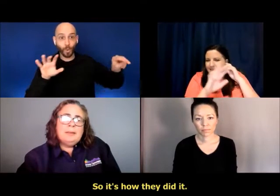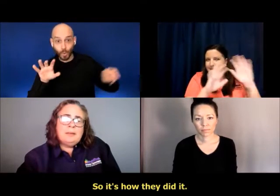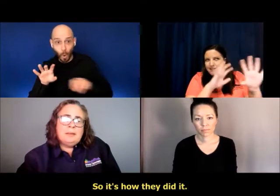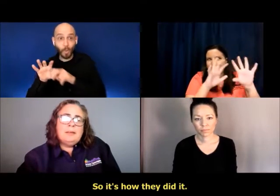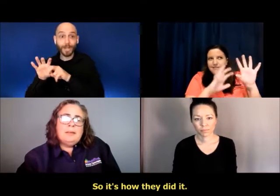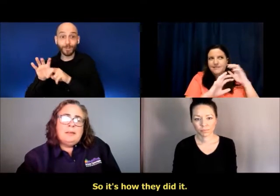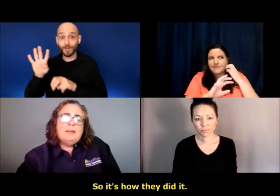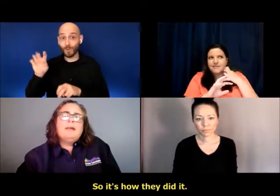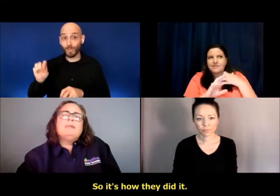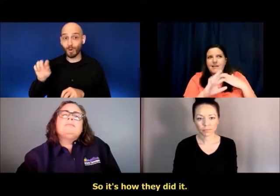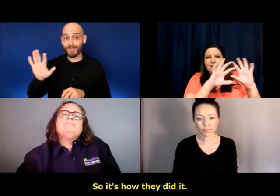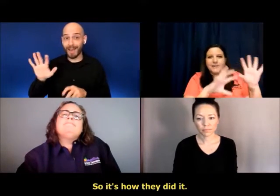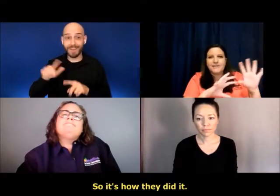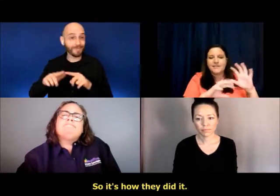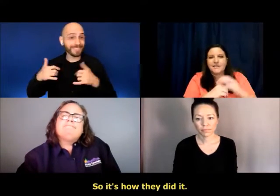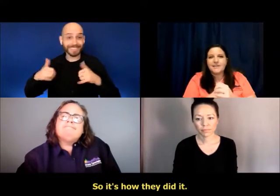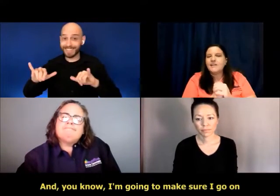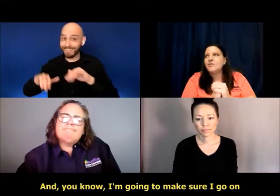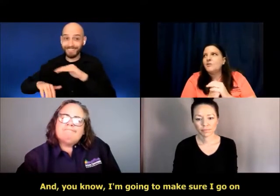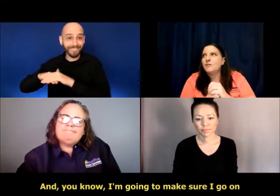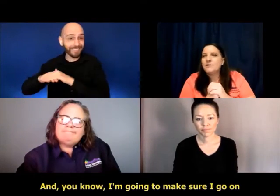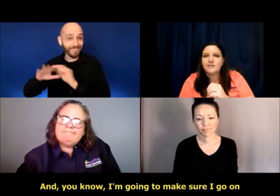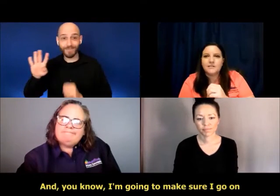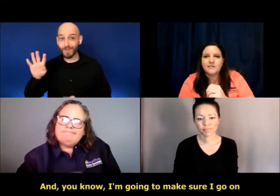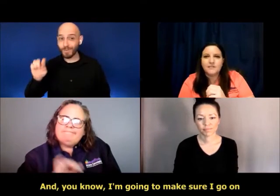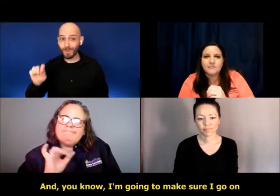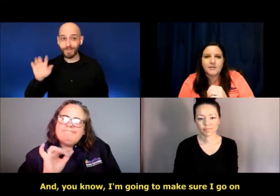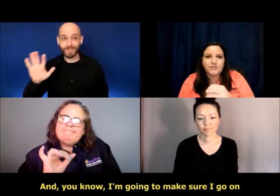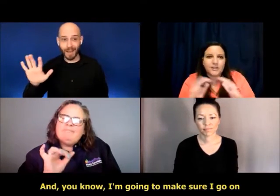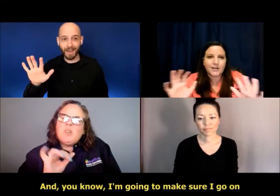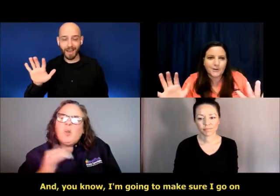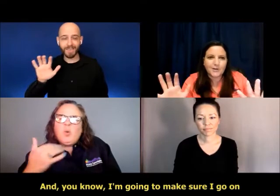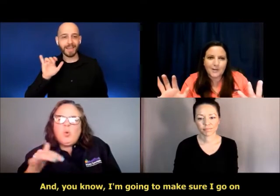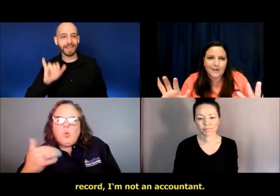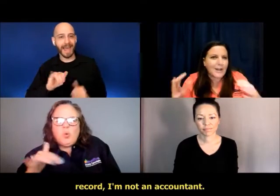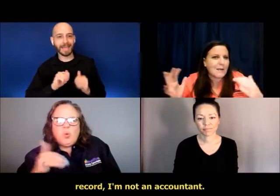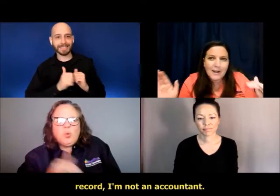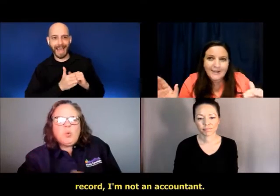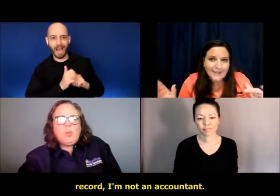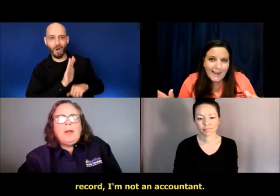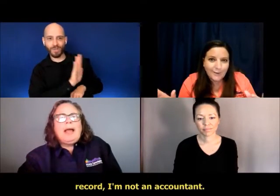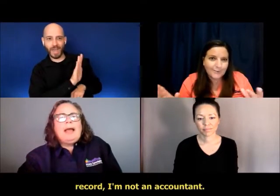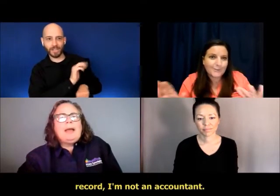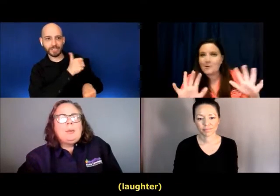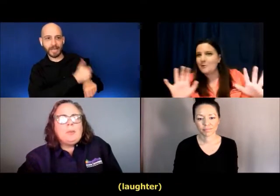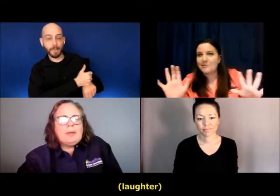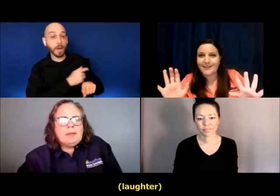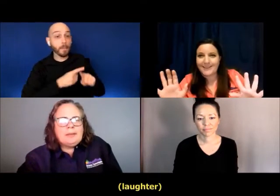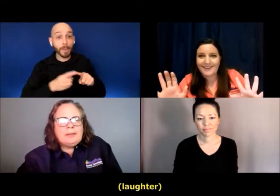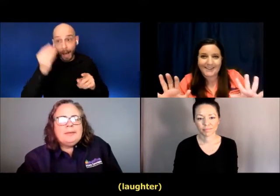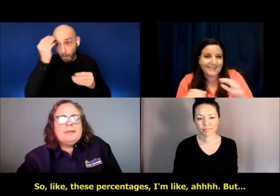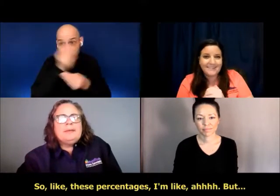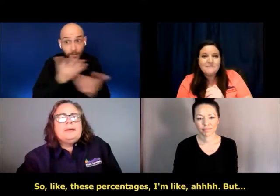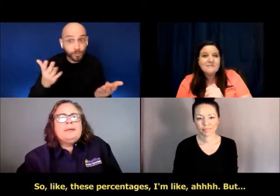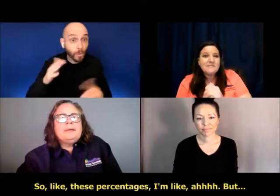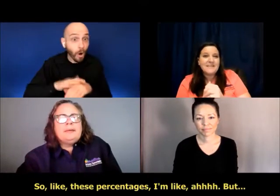So it's, it's, it's how they did it. And, you know, I'm going to make sure I go on record. I'm not an accountant. So